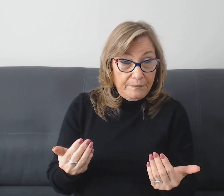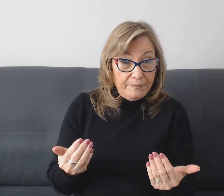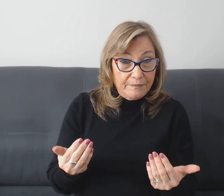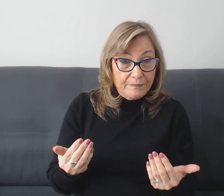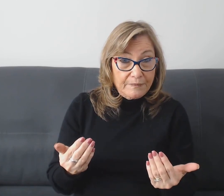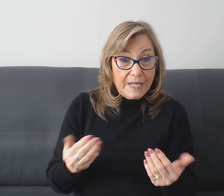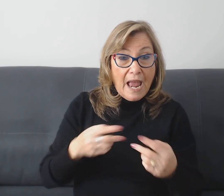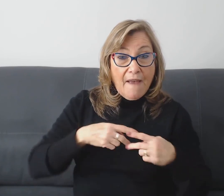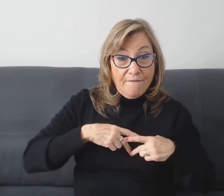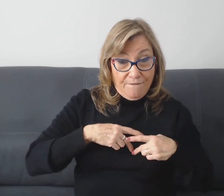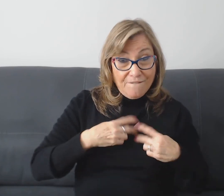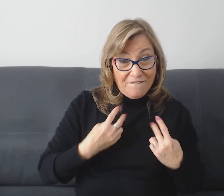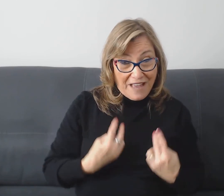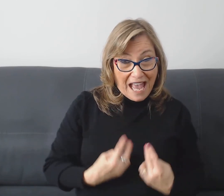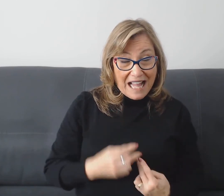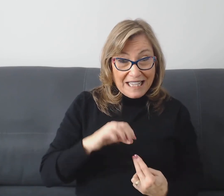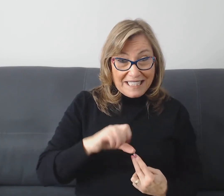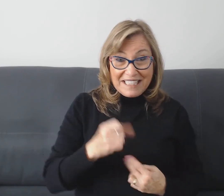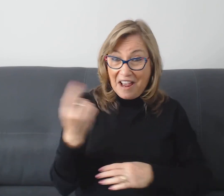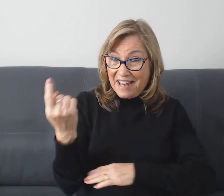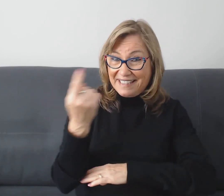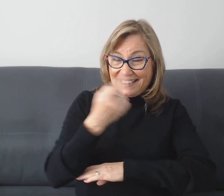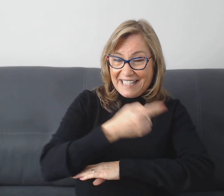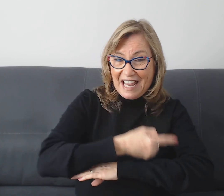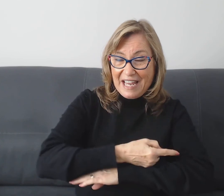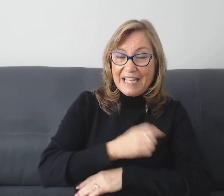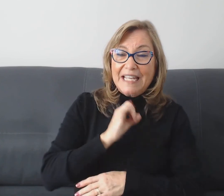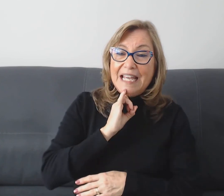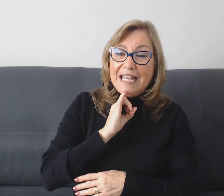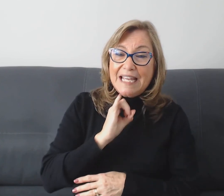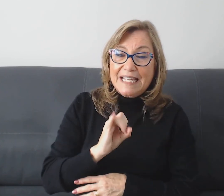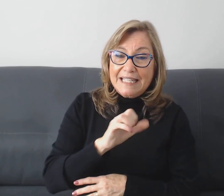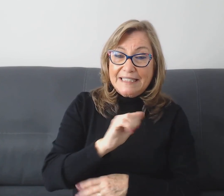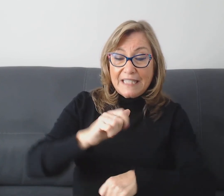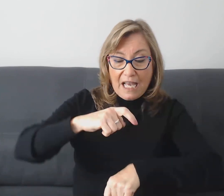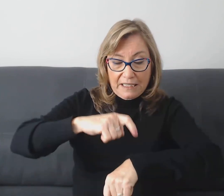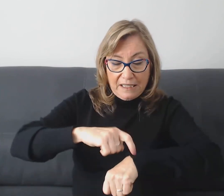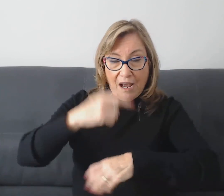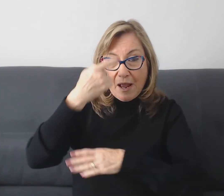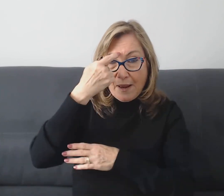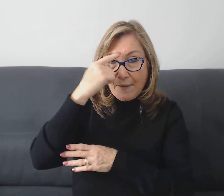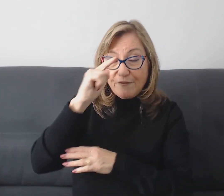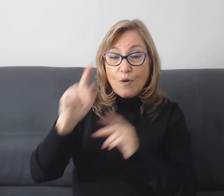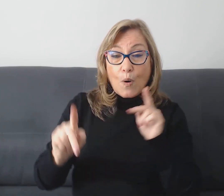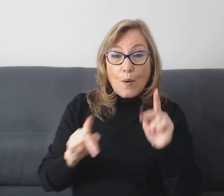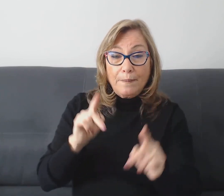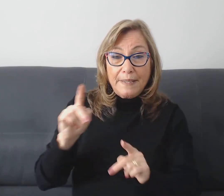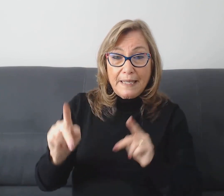Valentine's Day is a time for people to send one another